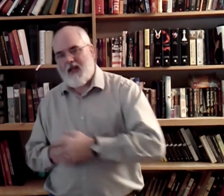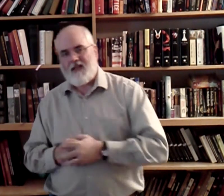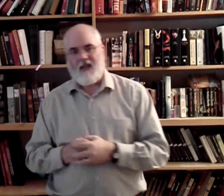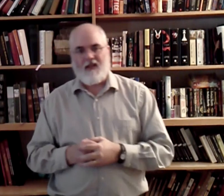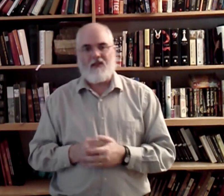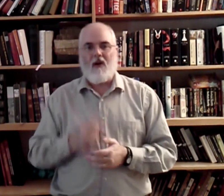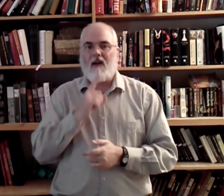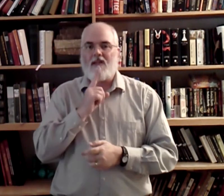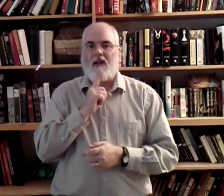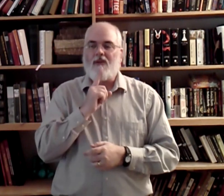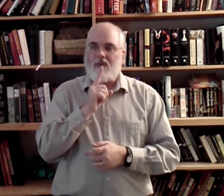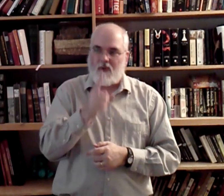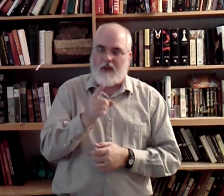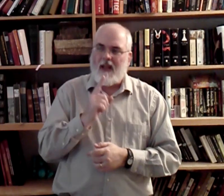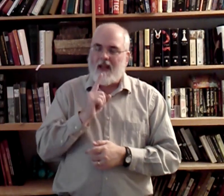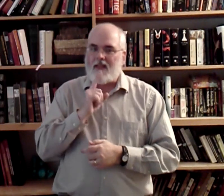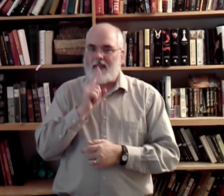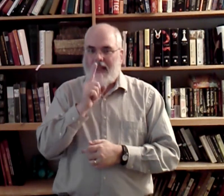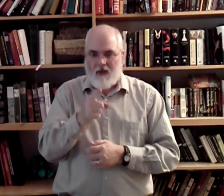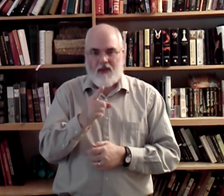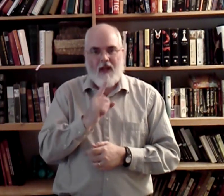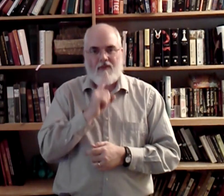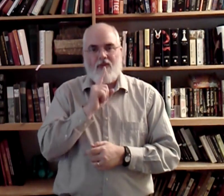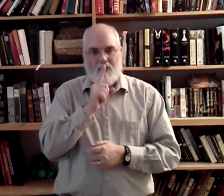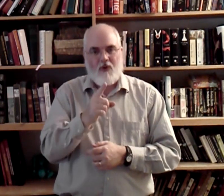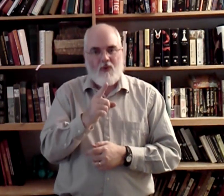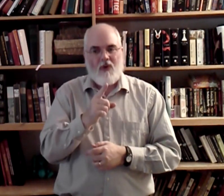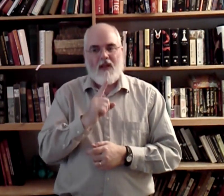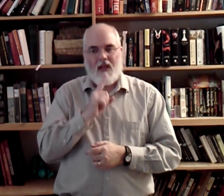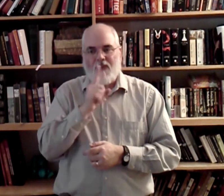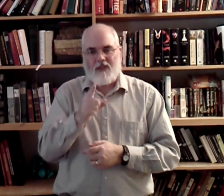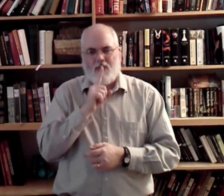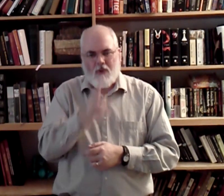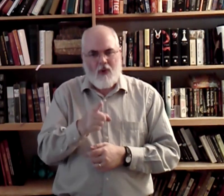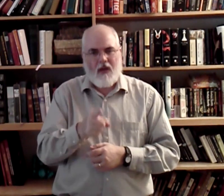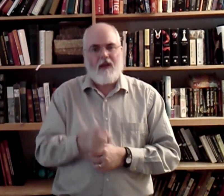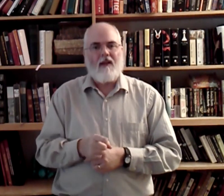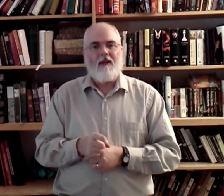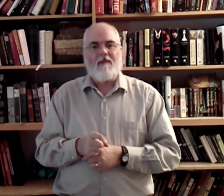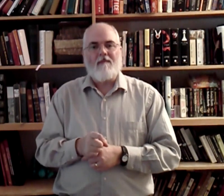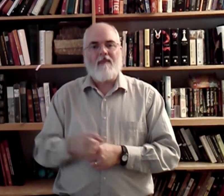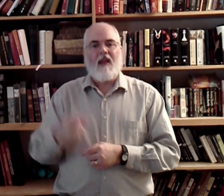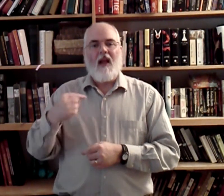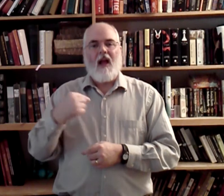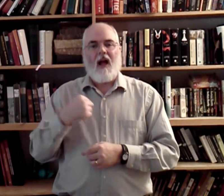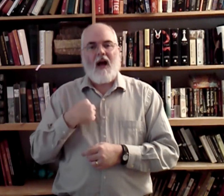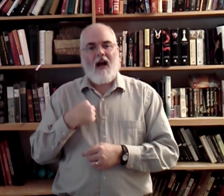again. So on this side. Truly. Cause this is how the deaf do emphasis. Truly. I.